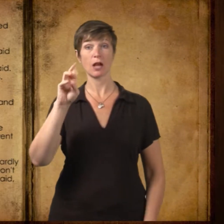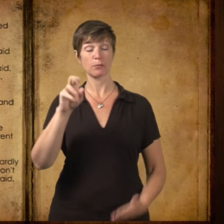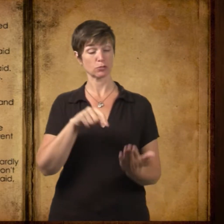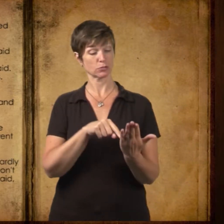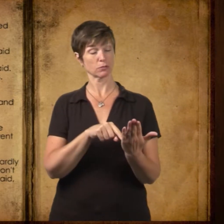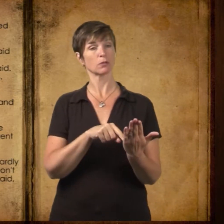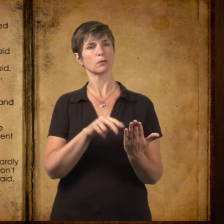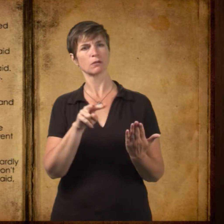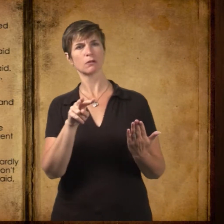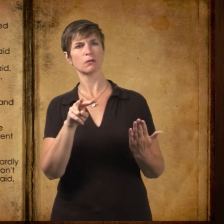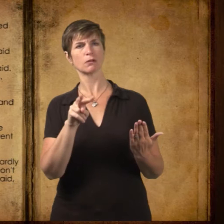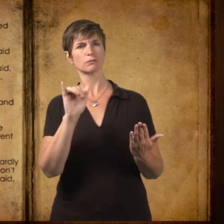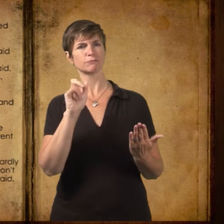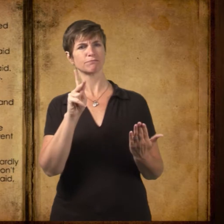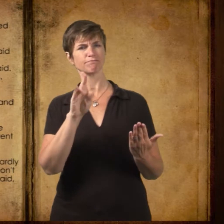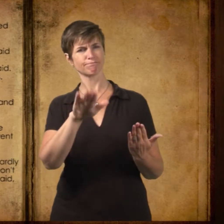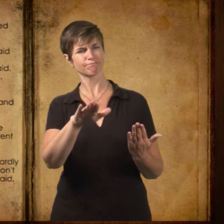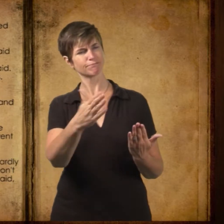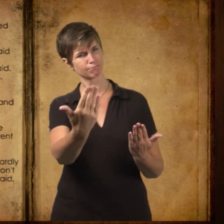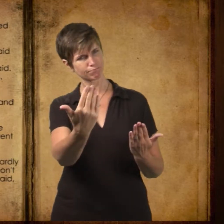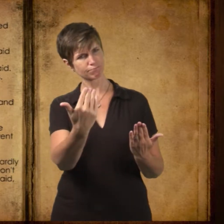Mr. Summers said, Take your time, son!